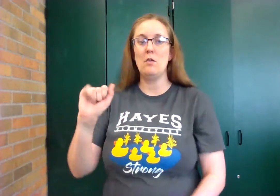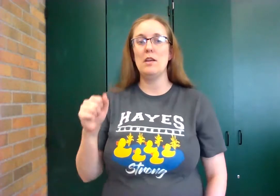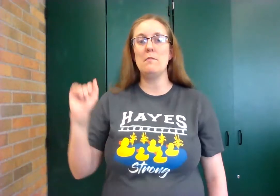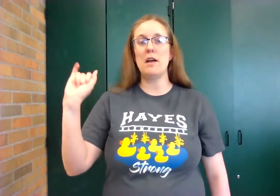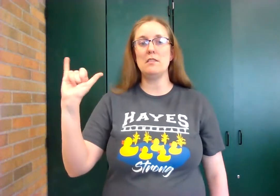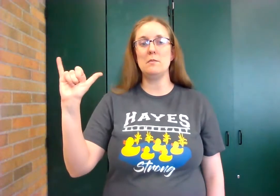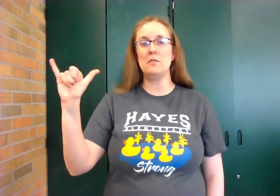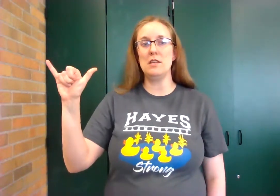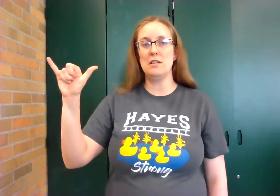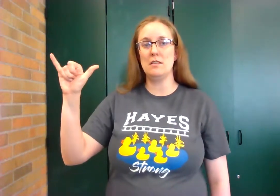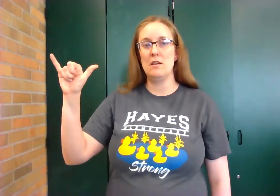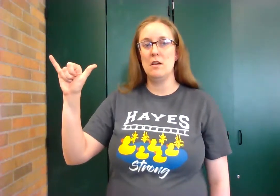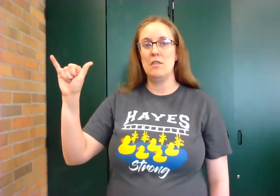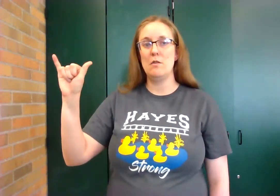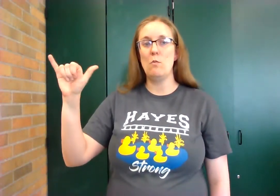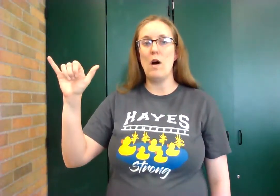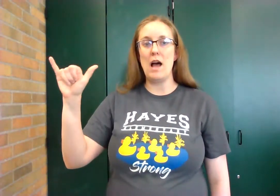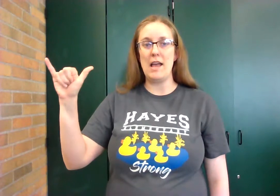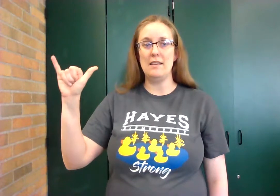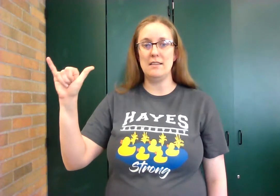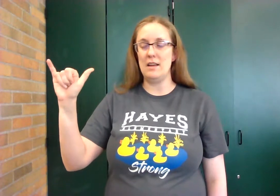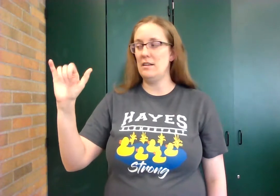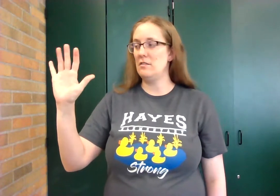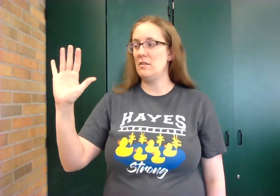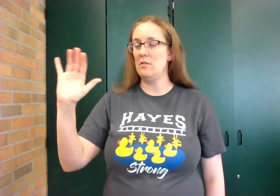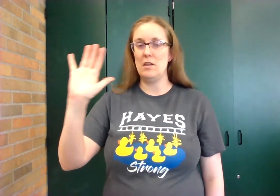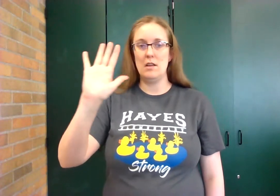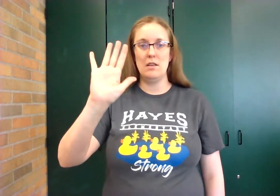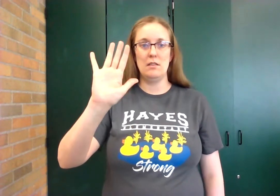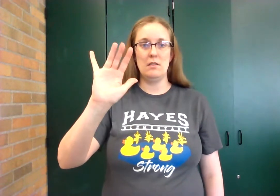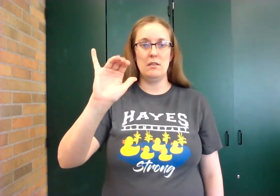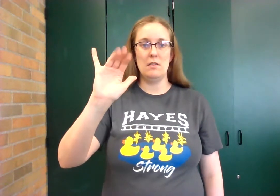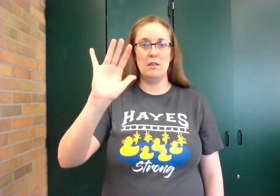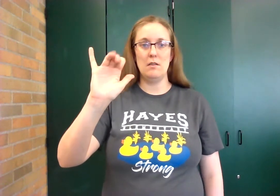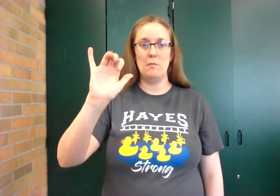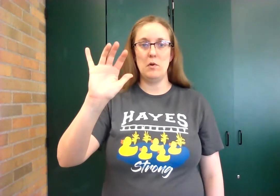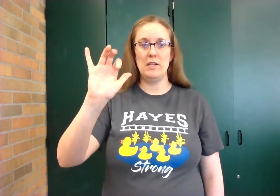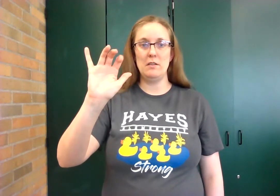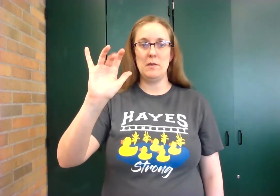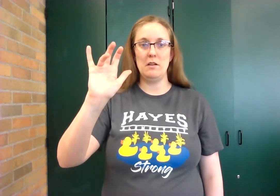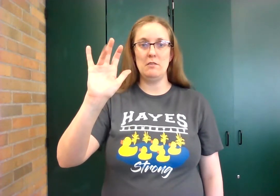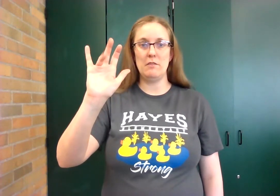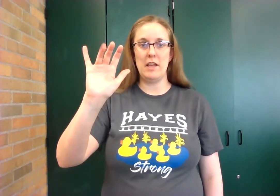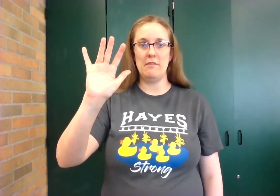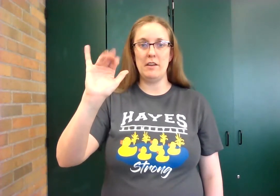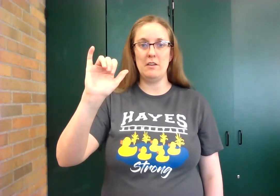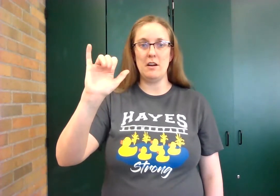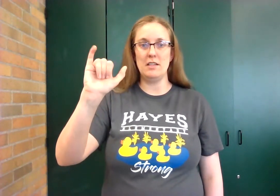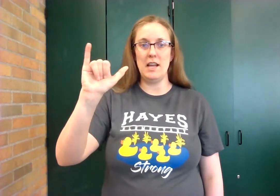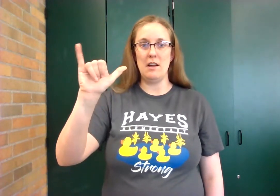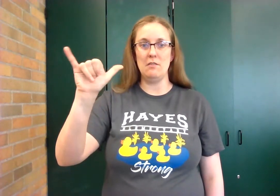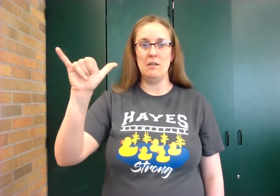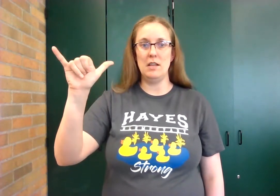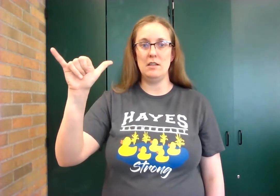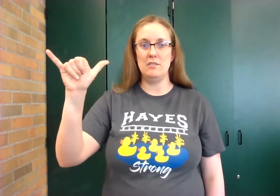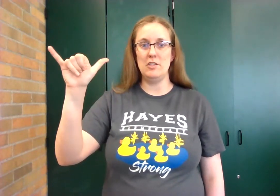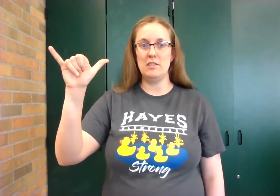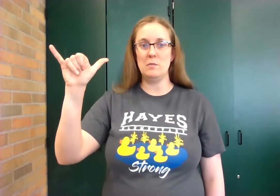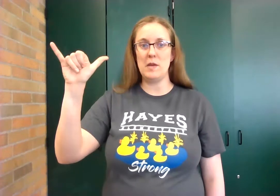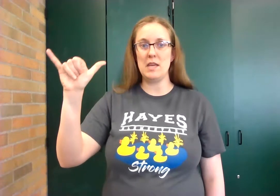impossible impossible is the y sign so the pointer middle and ring finger are down and it's just pinky